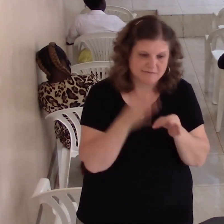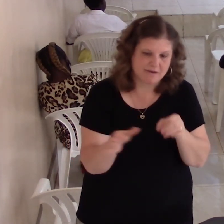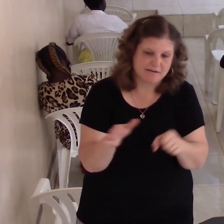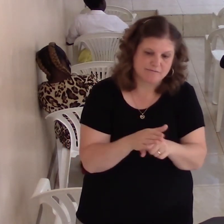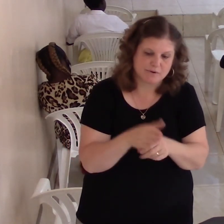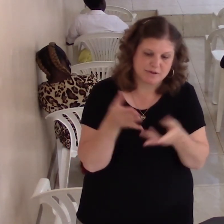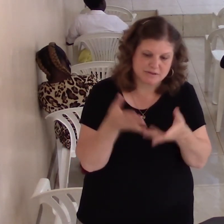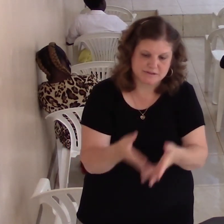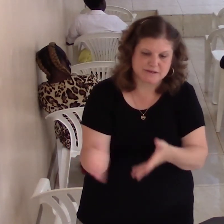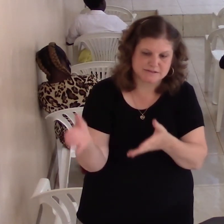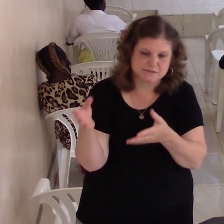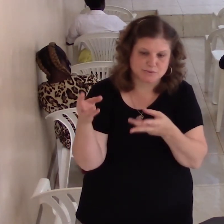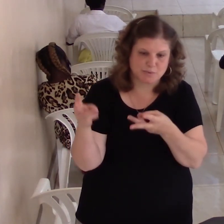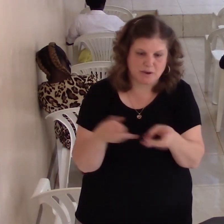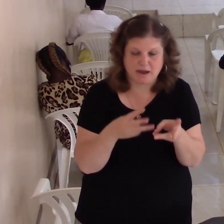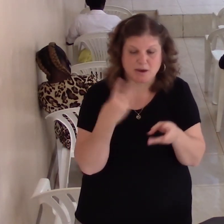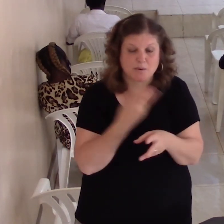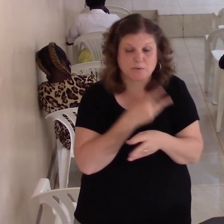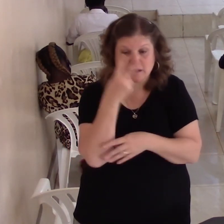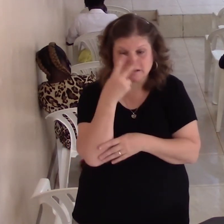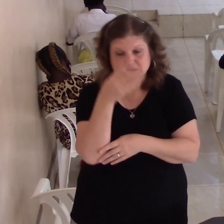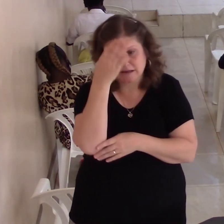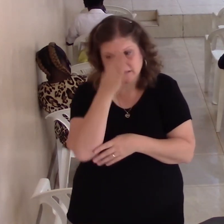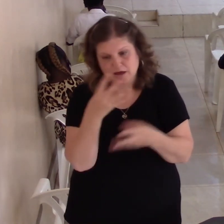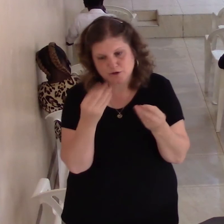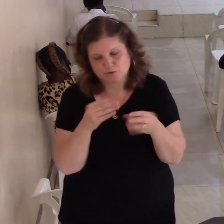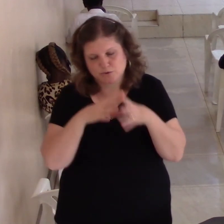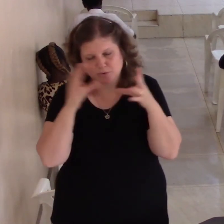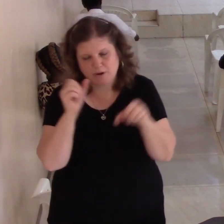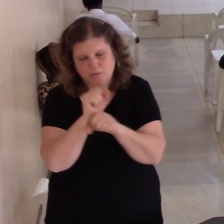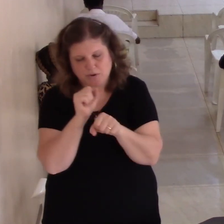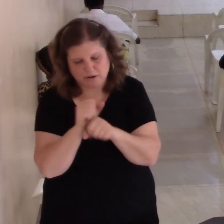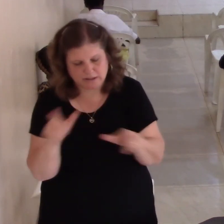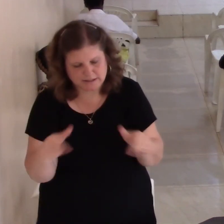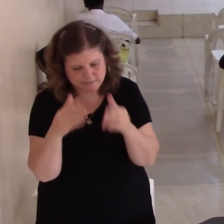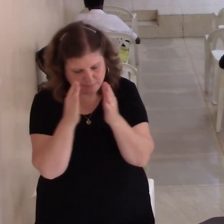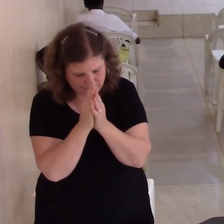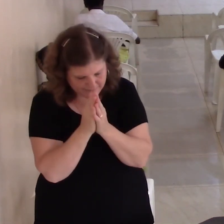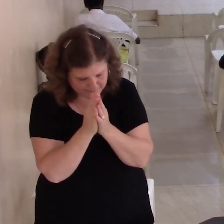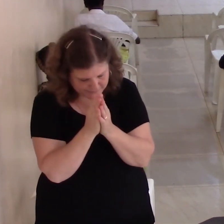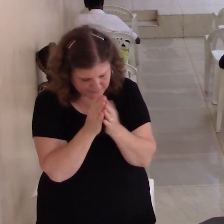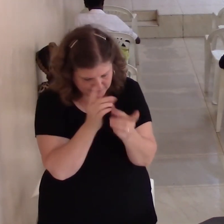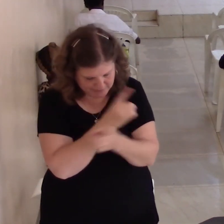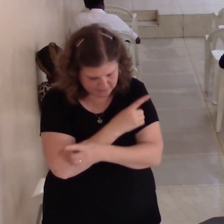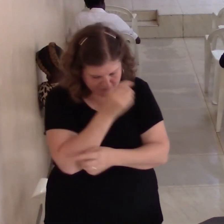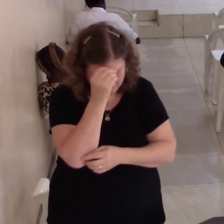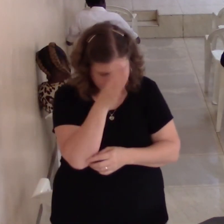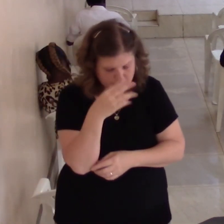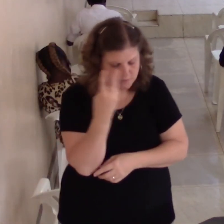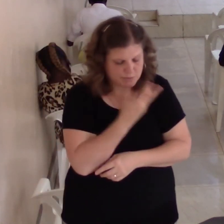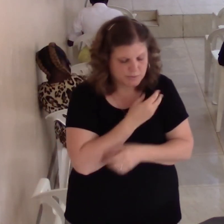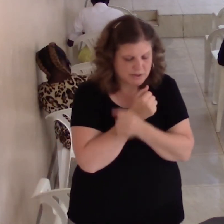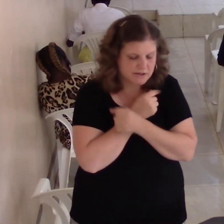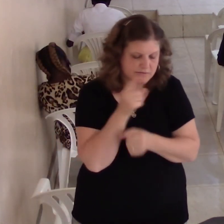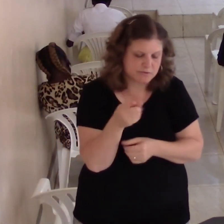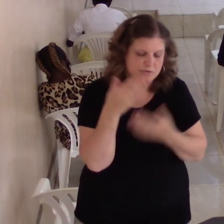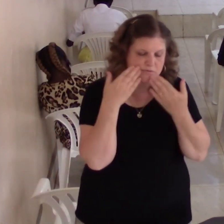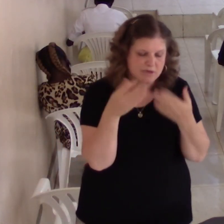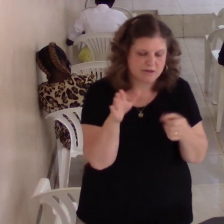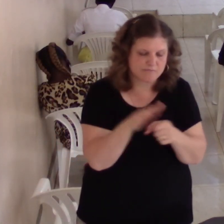God do great work let us pray father love but I thank you for the message to bring God I pray that you